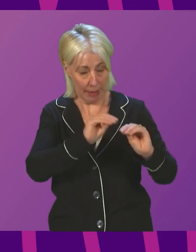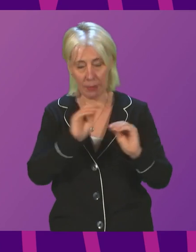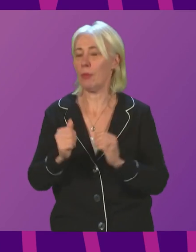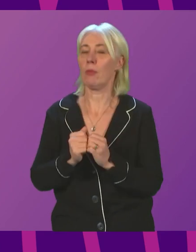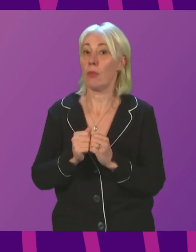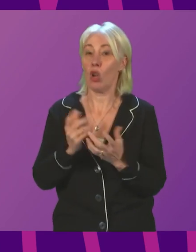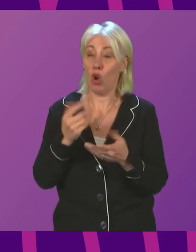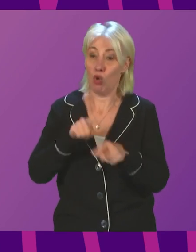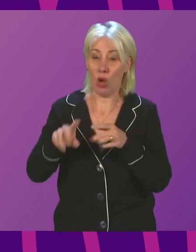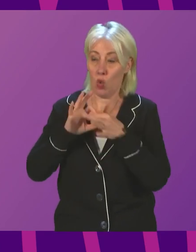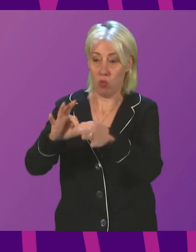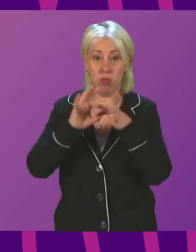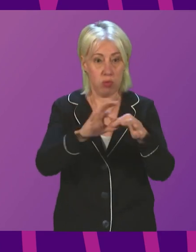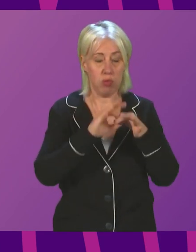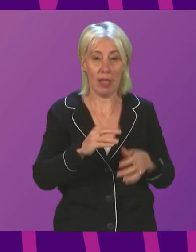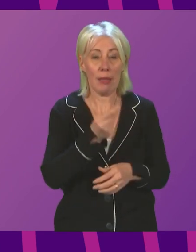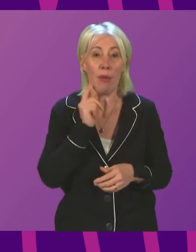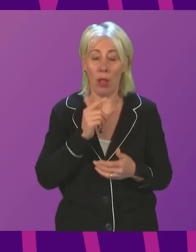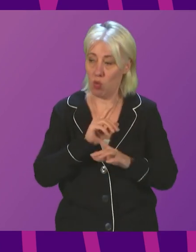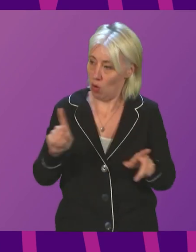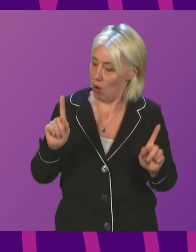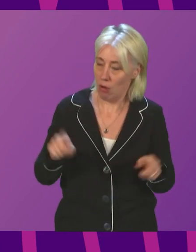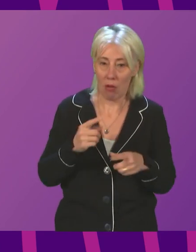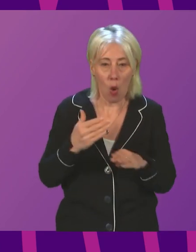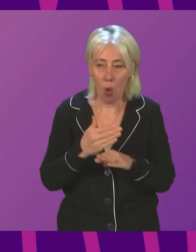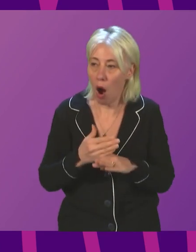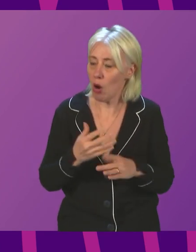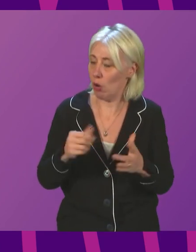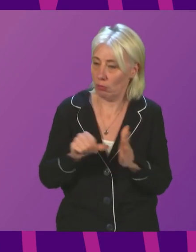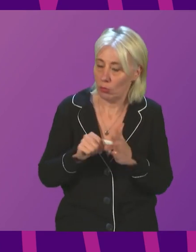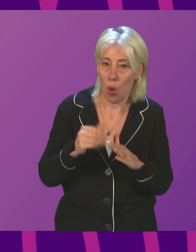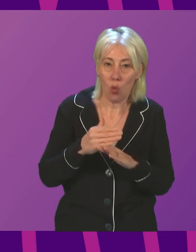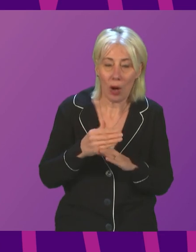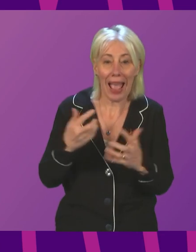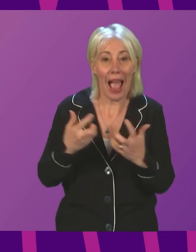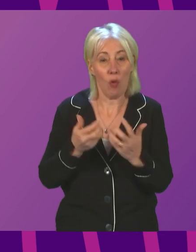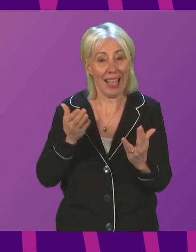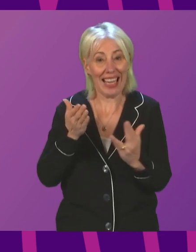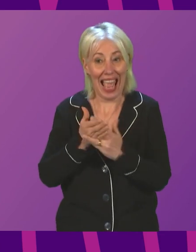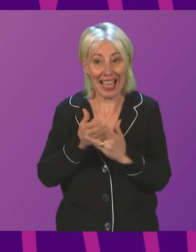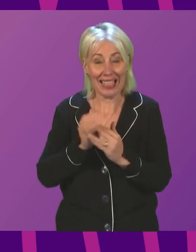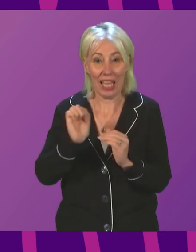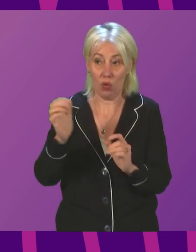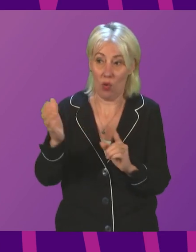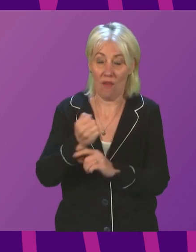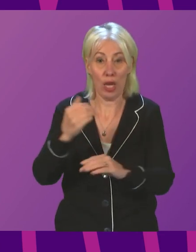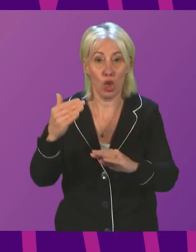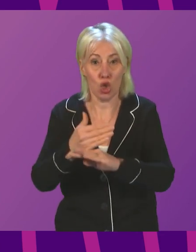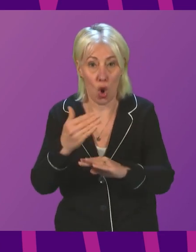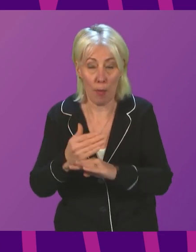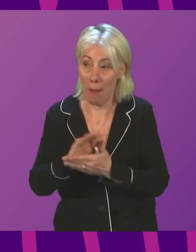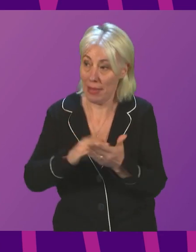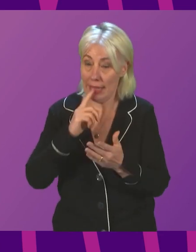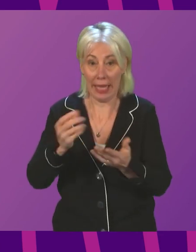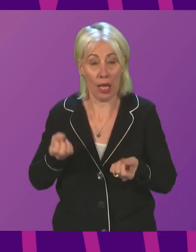ensure that those who are economically inactive are given every support possible to enable them to access the labour market where they may be able to make a